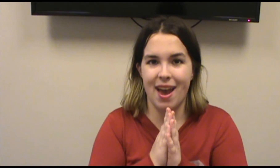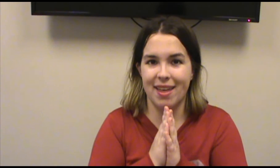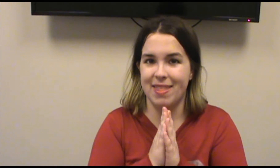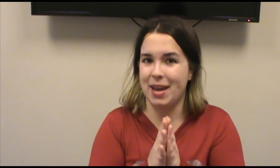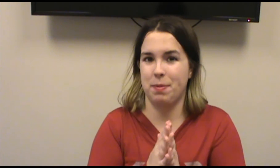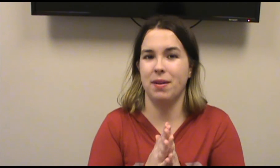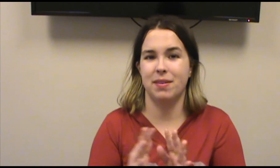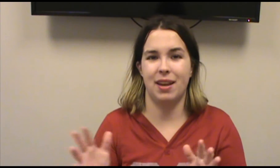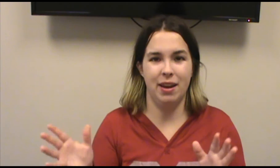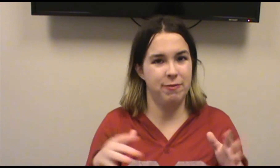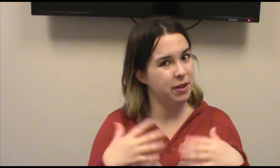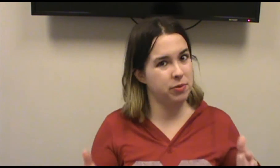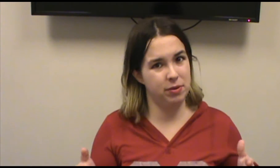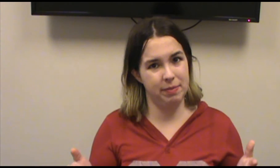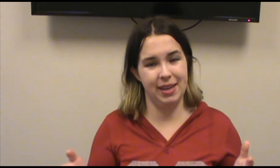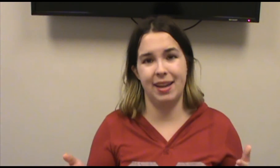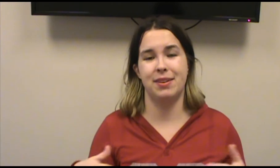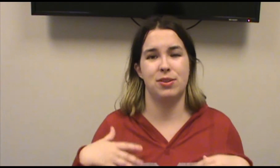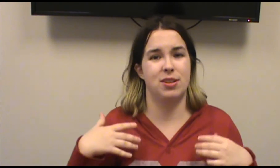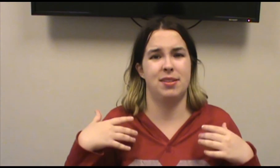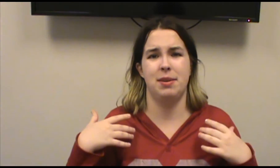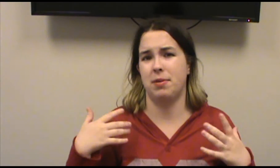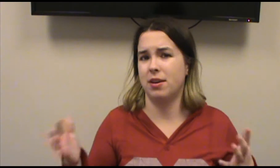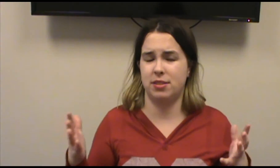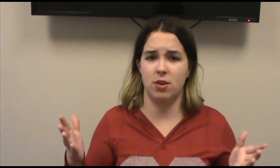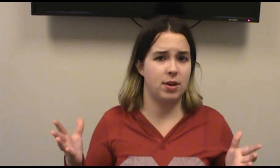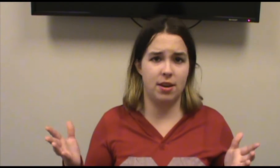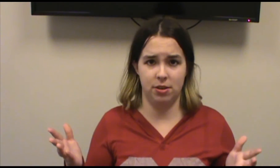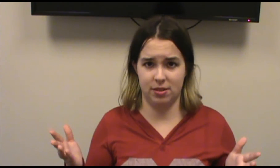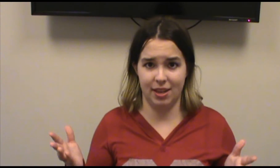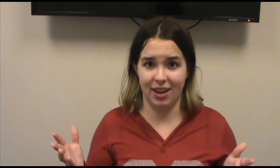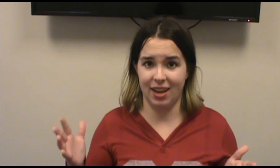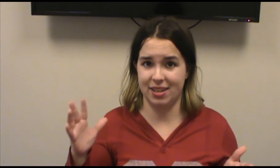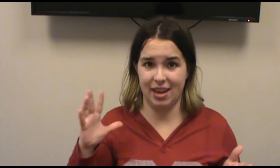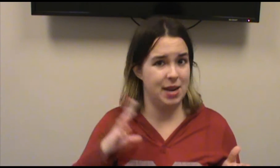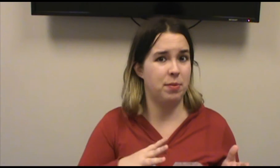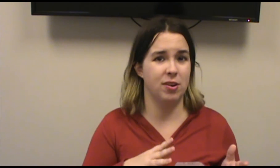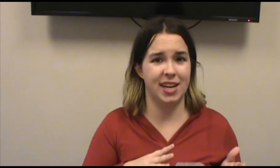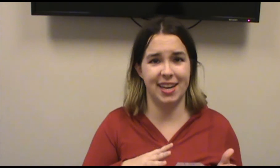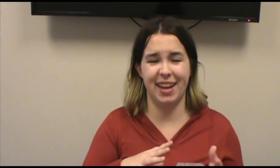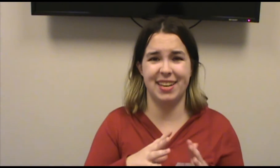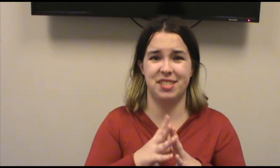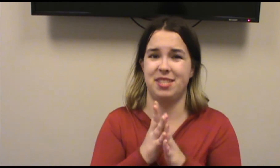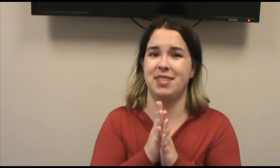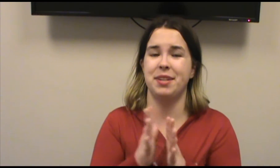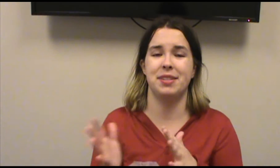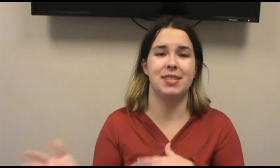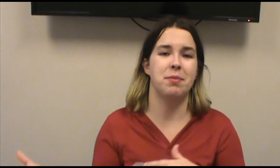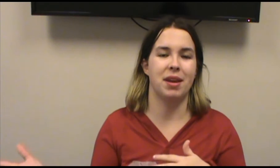That part kind of fell through to me and just seemed so uninteresting and kind of boring and just didn't seem like